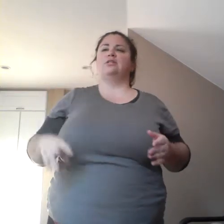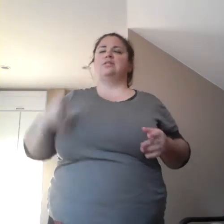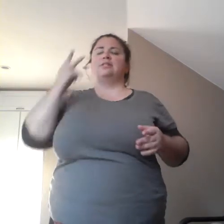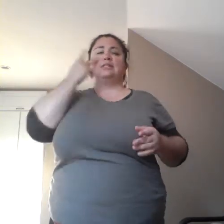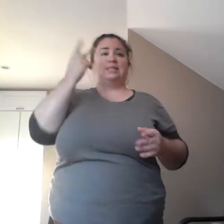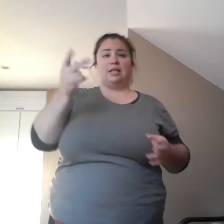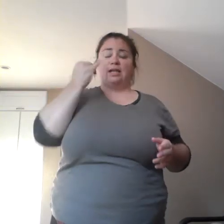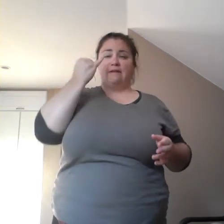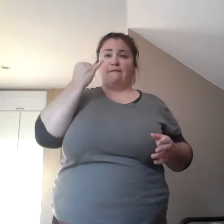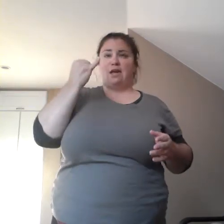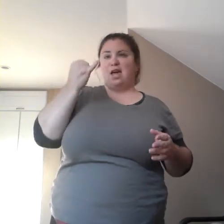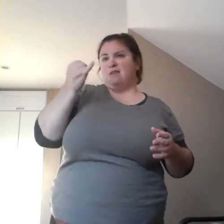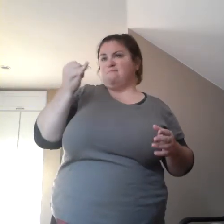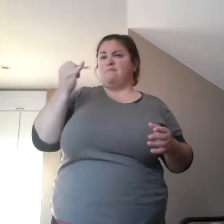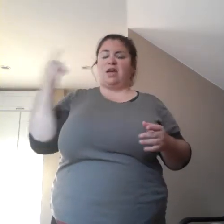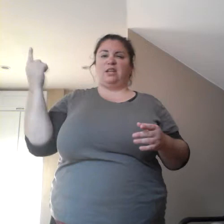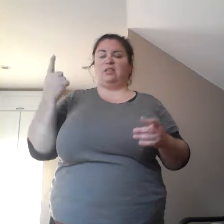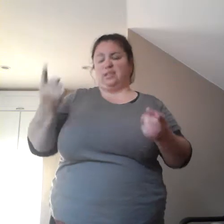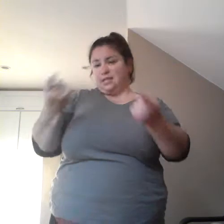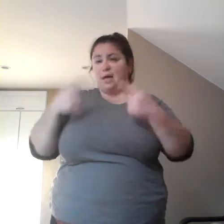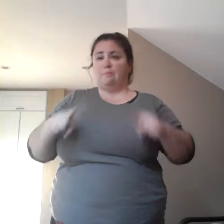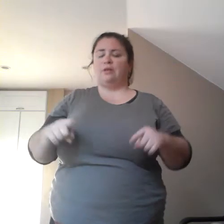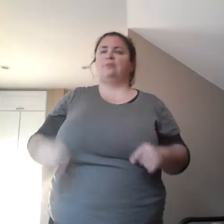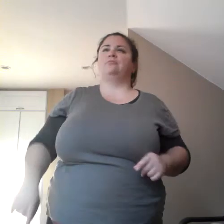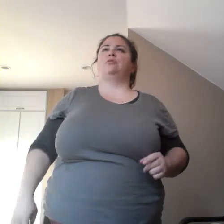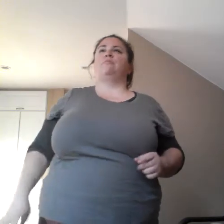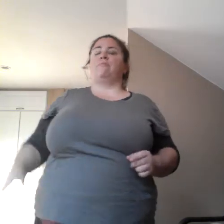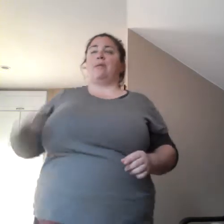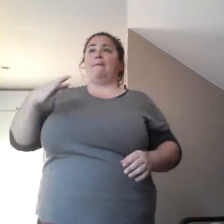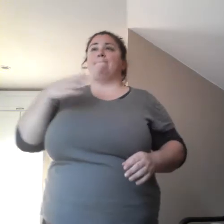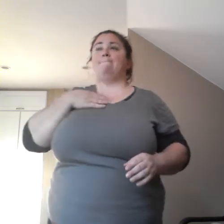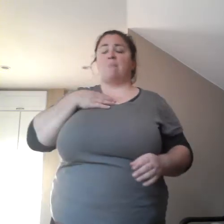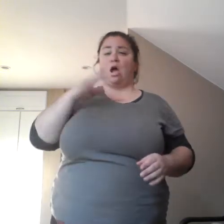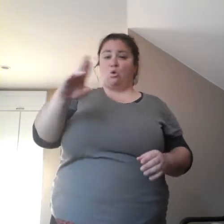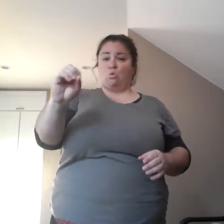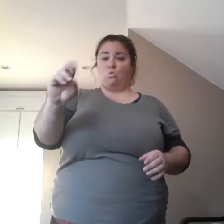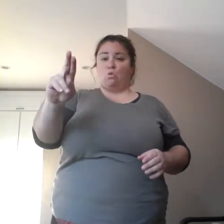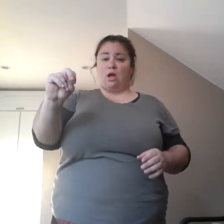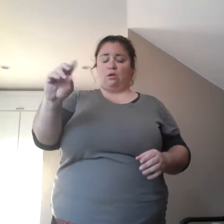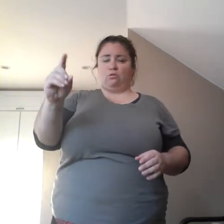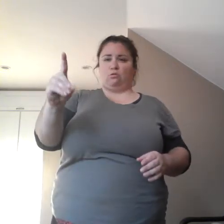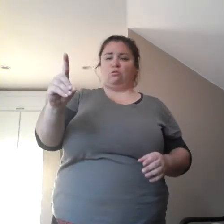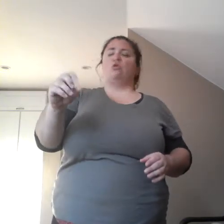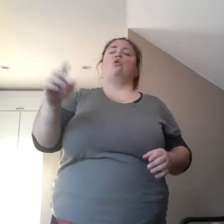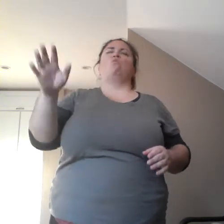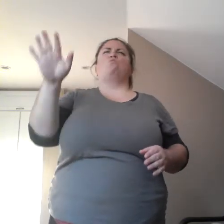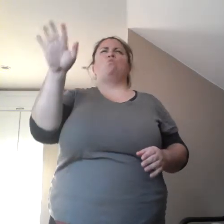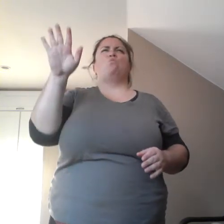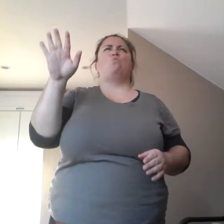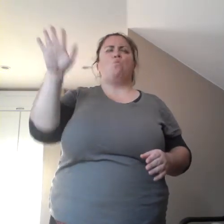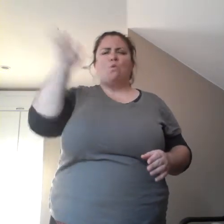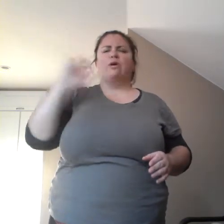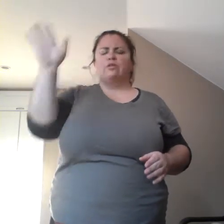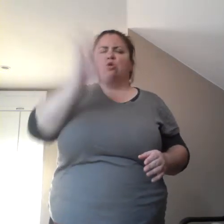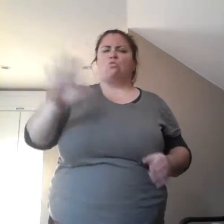so I was on my, I was on a road at 2am, so generally nothing, nothing really crazy happens often.